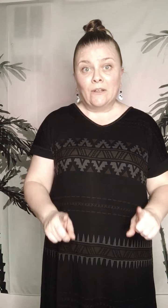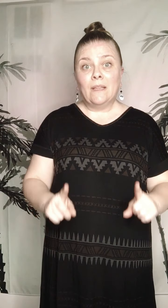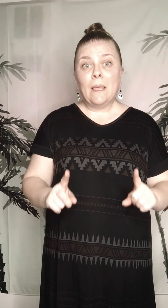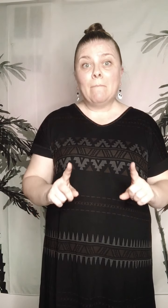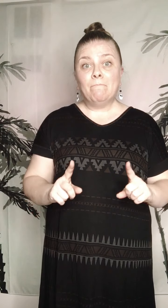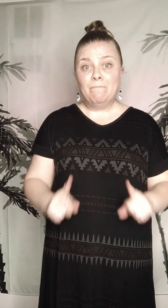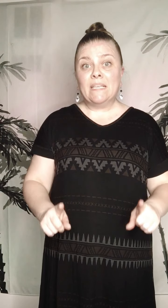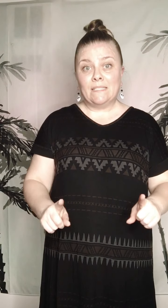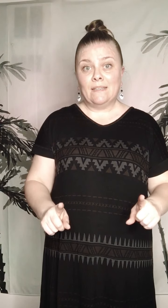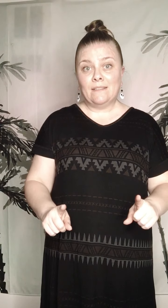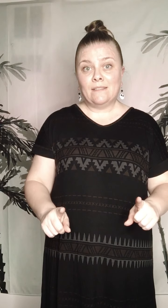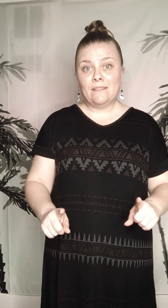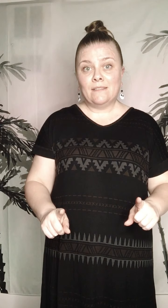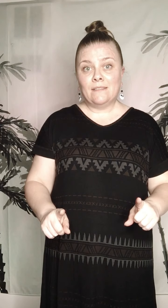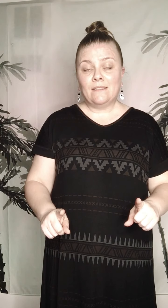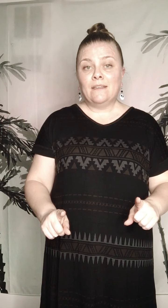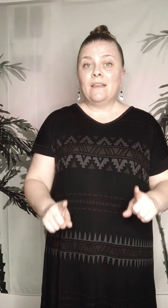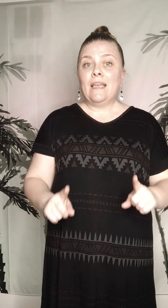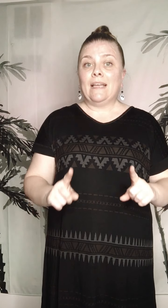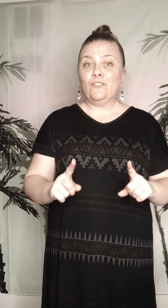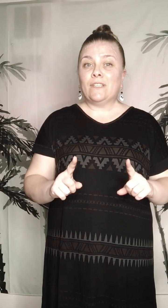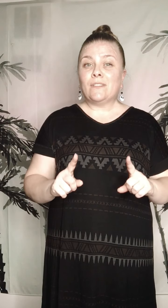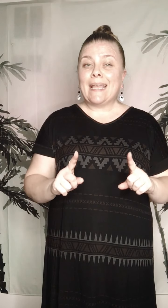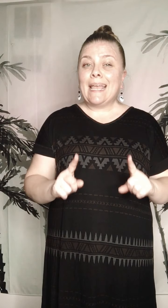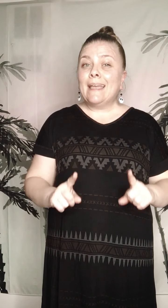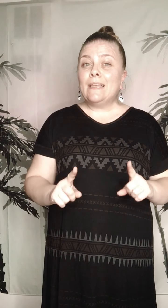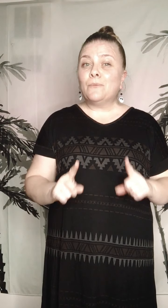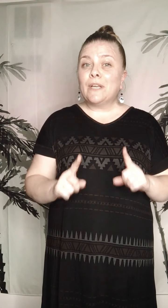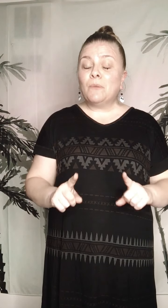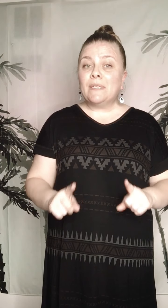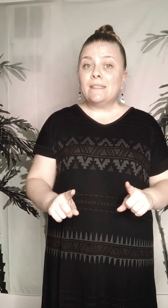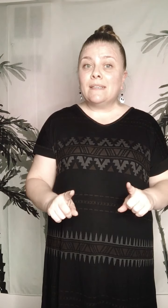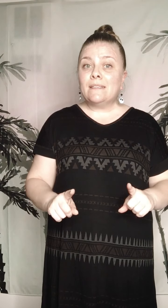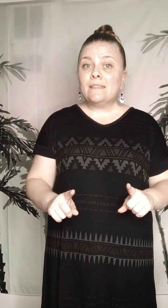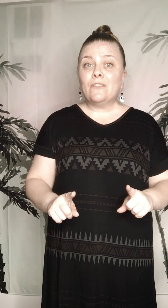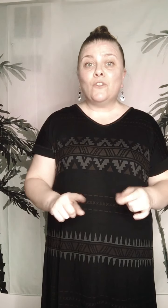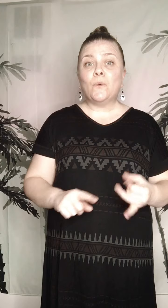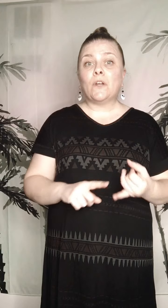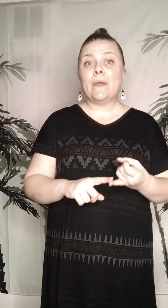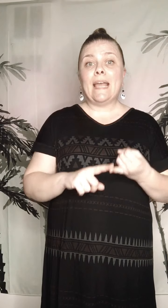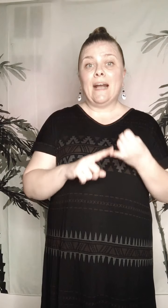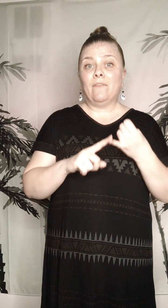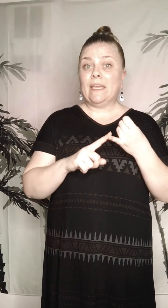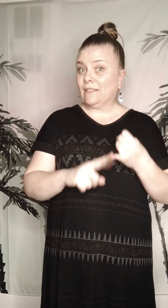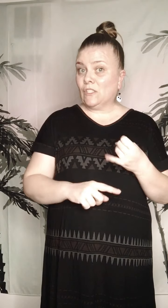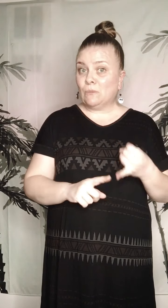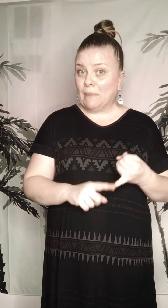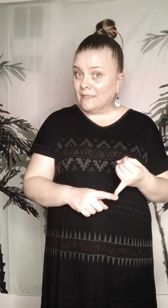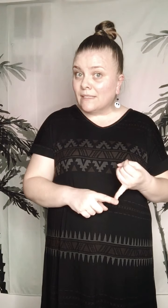business. And just like any real business, you are going to have expenses,